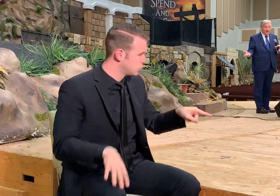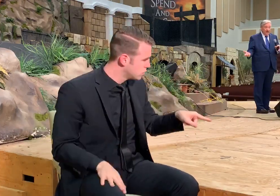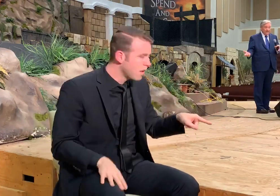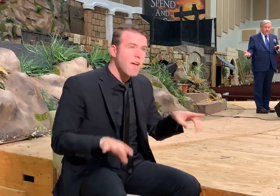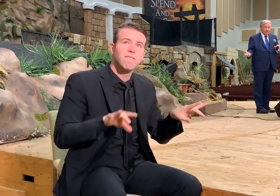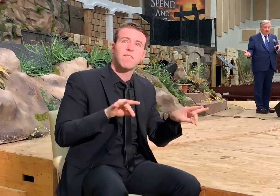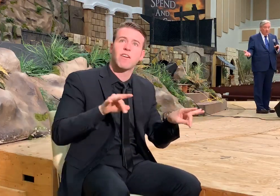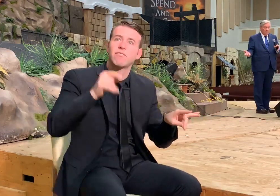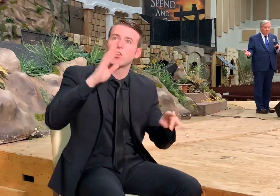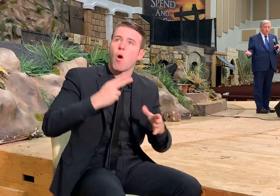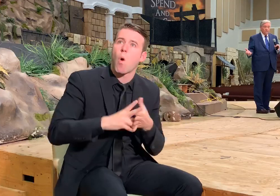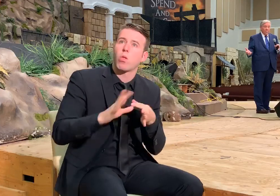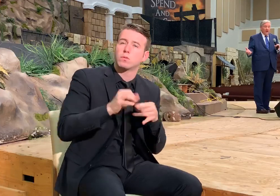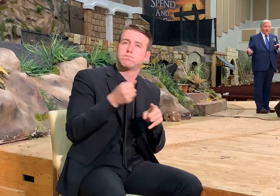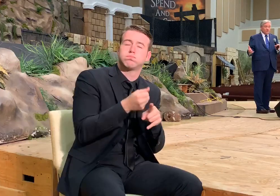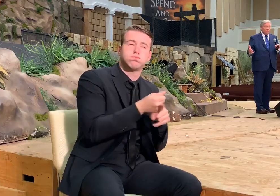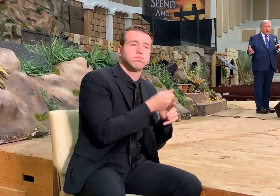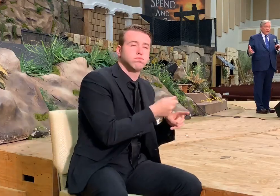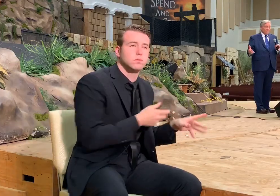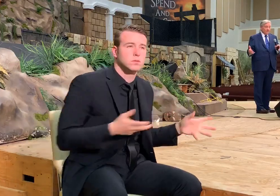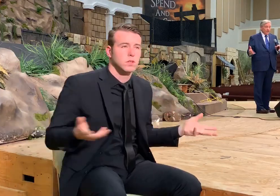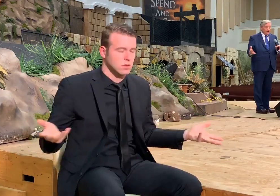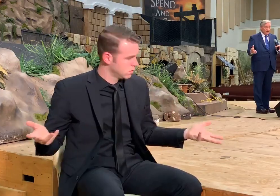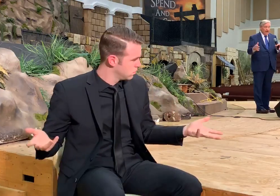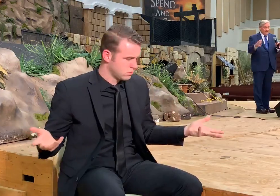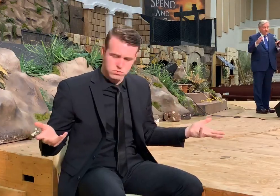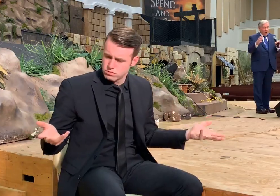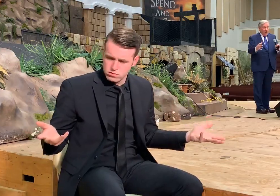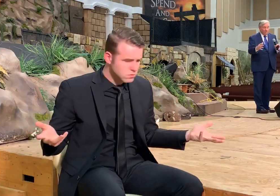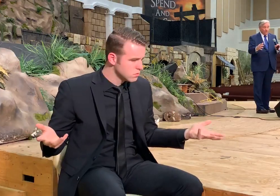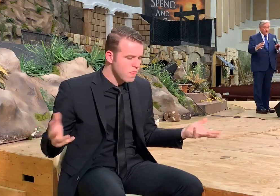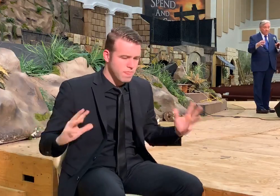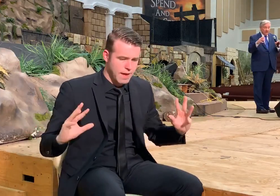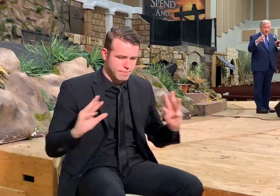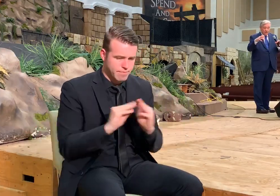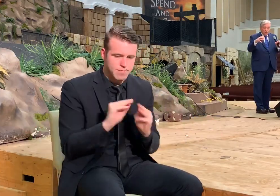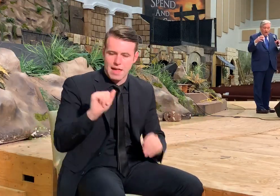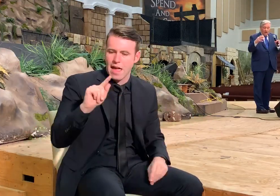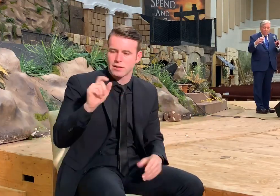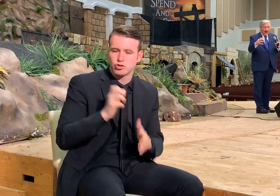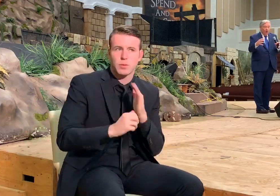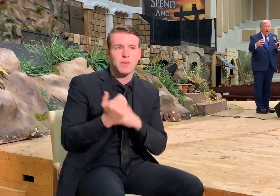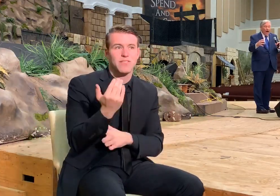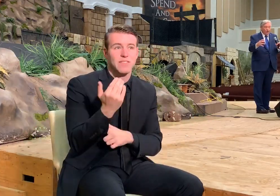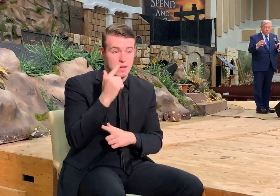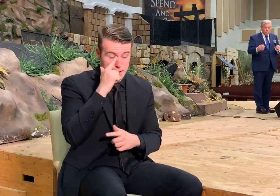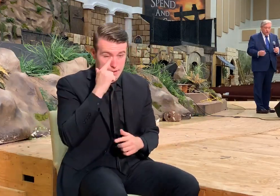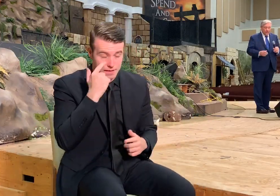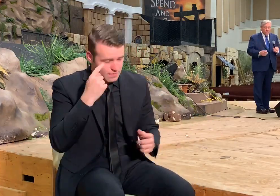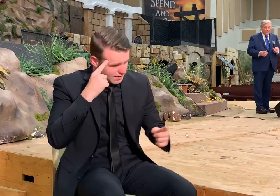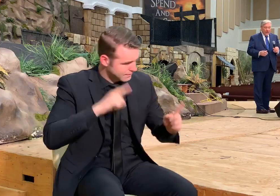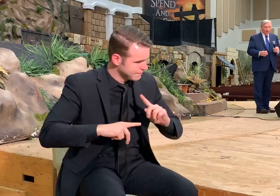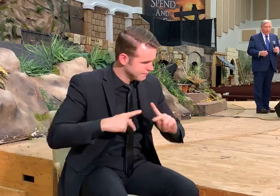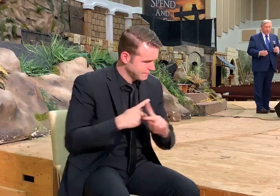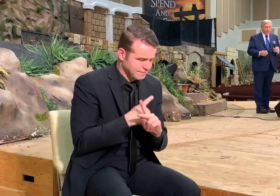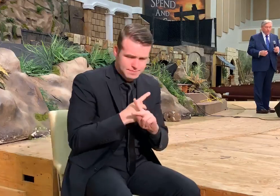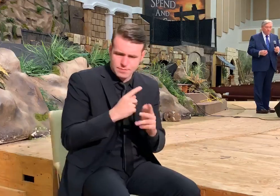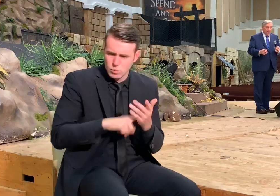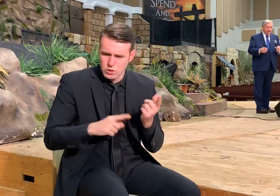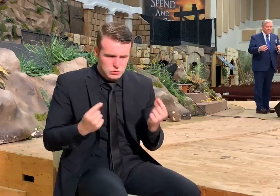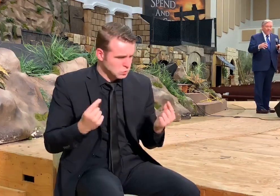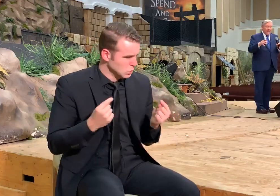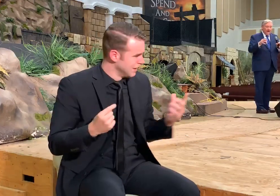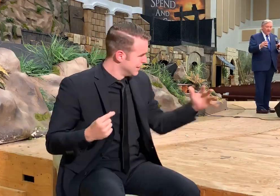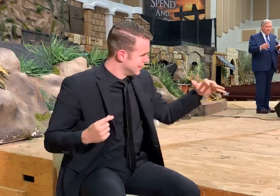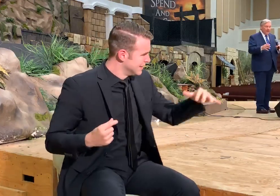were finding God and getting the Holy Ghost. And so in Acts 15 they had a conference, a big powwow to try to decide what to